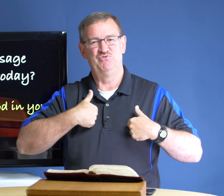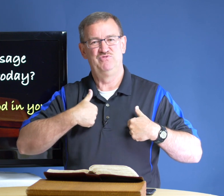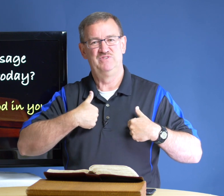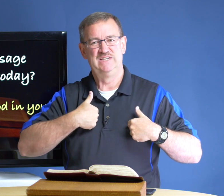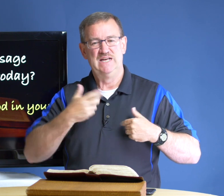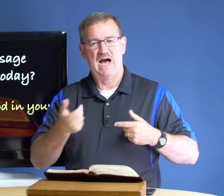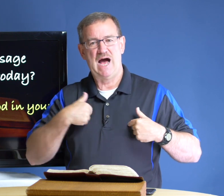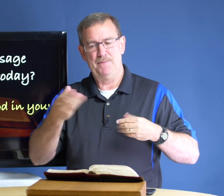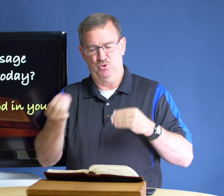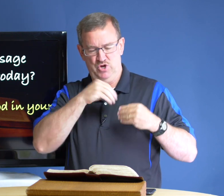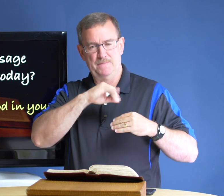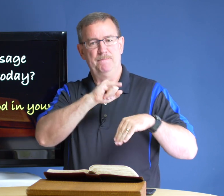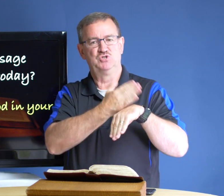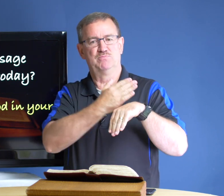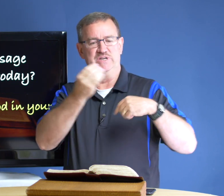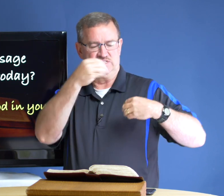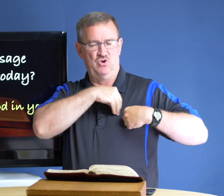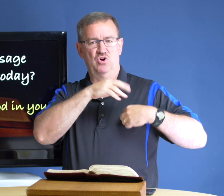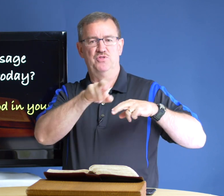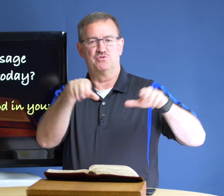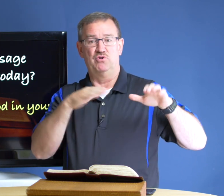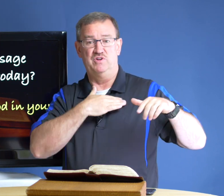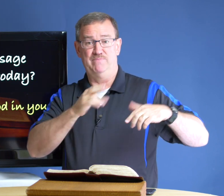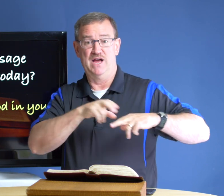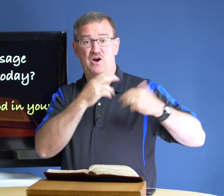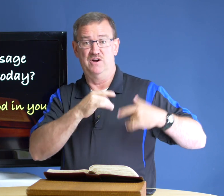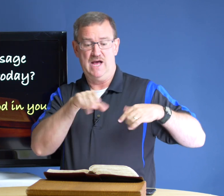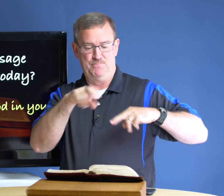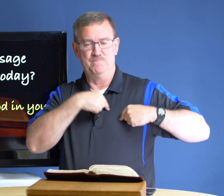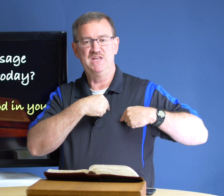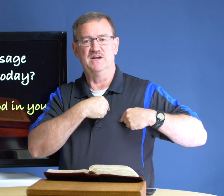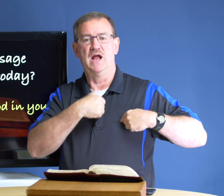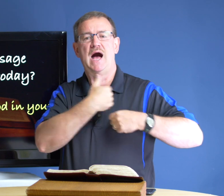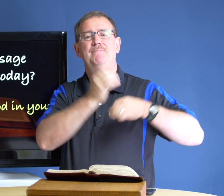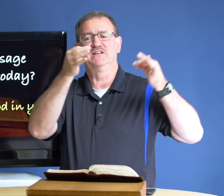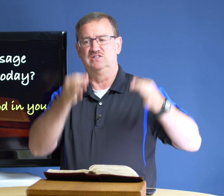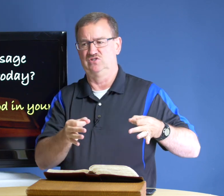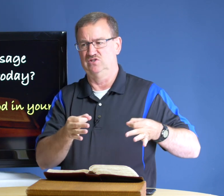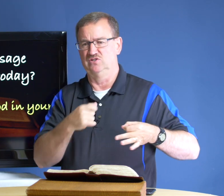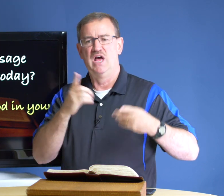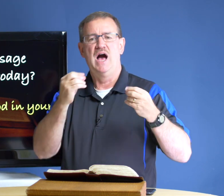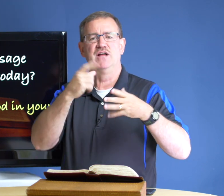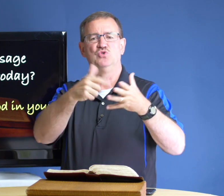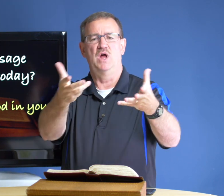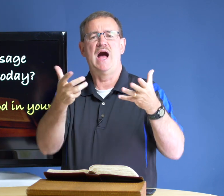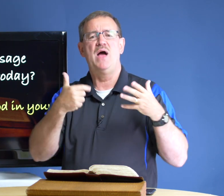i put jim braceland on the throne of my heart i put me there i make the decisions i do what i